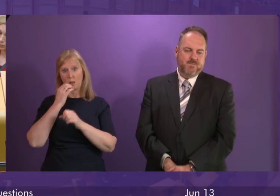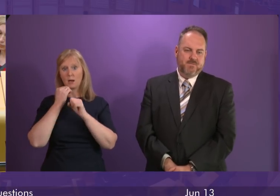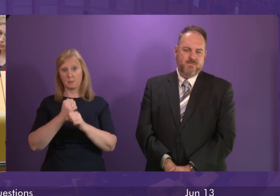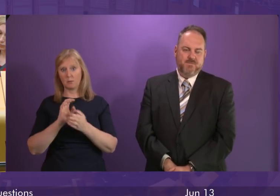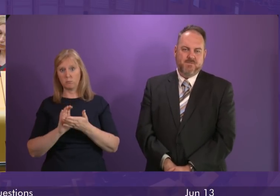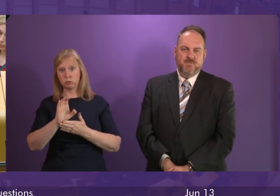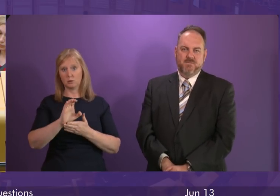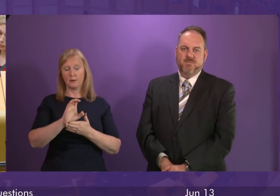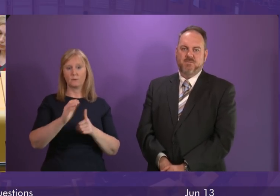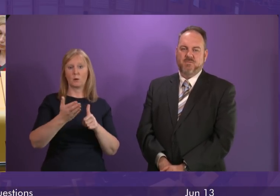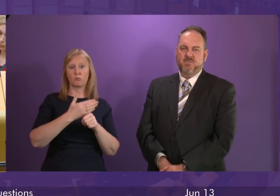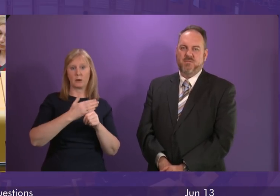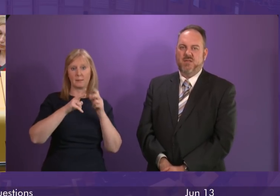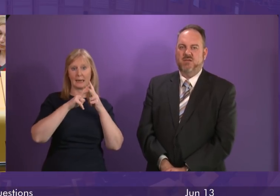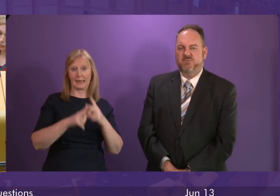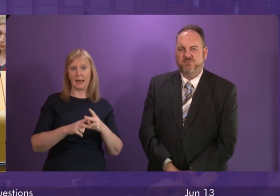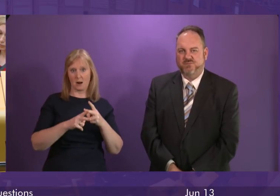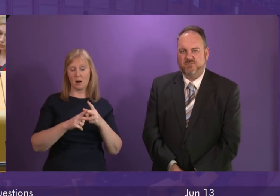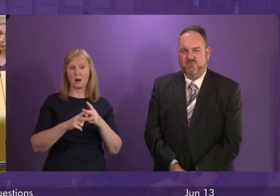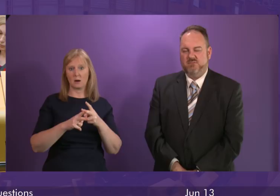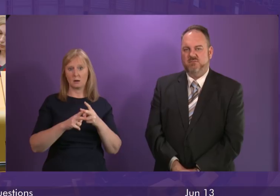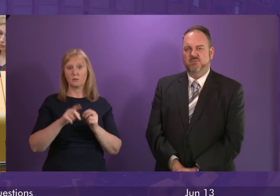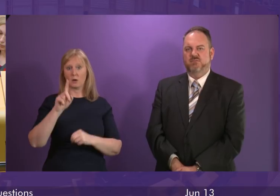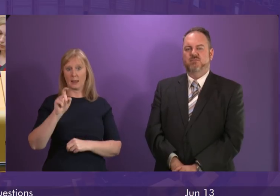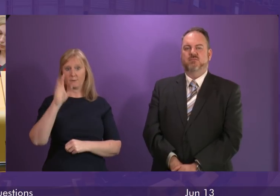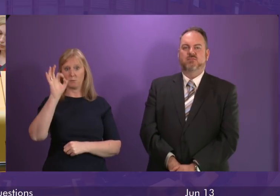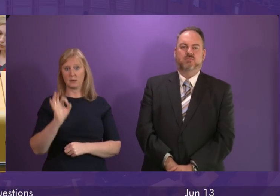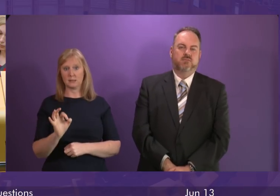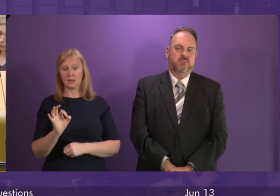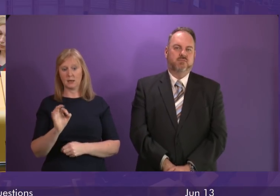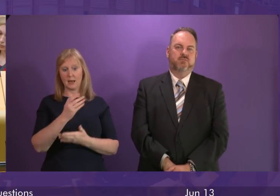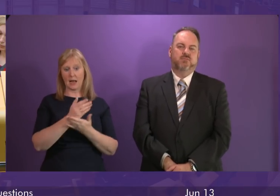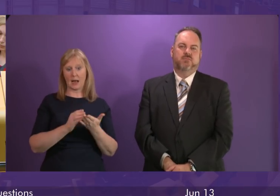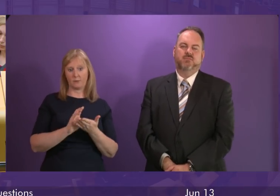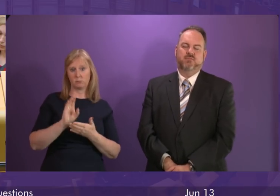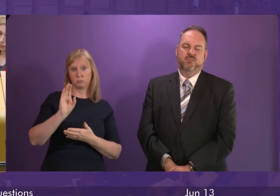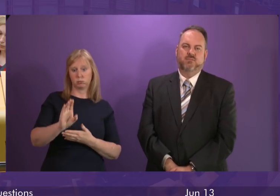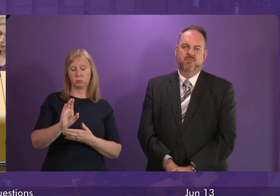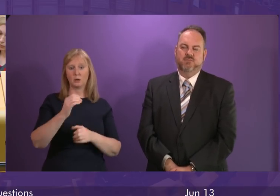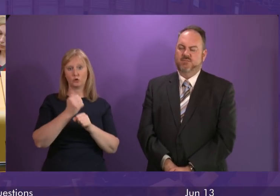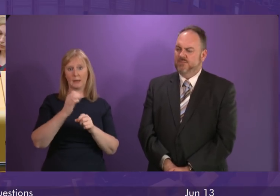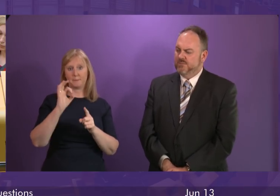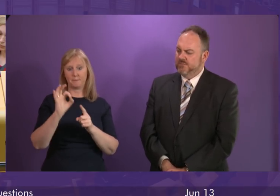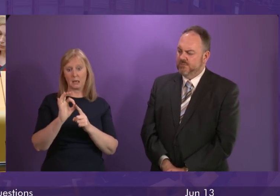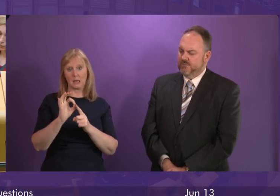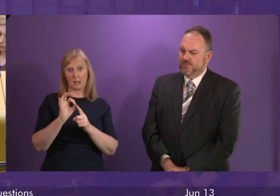going to primary care. services to 11%. Half of that will go to GPs in particular. of